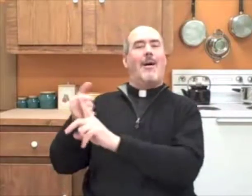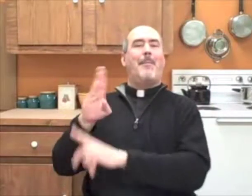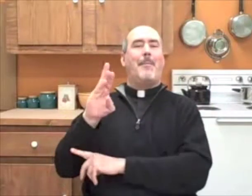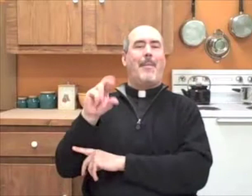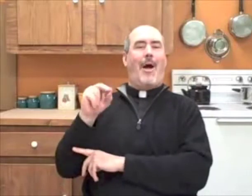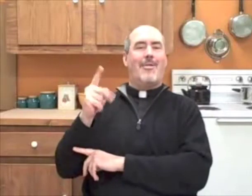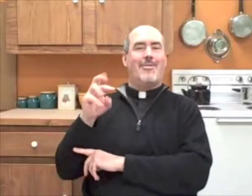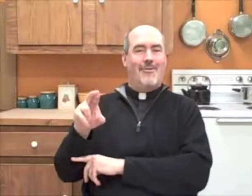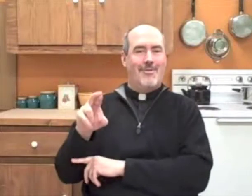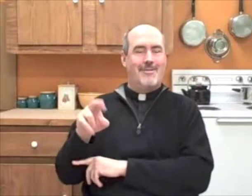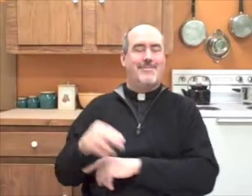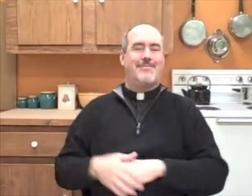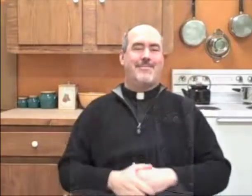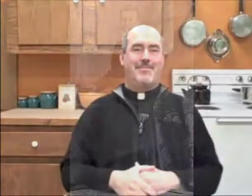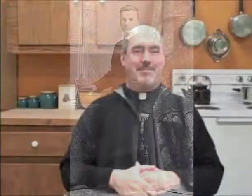belong to orders we call brothers.